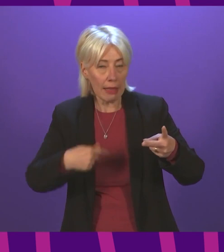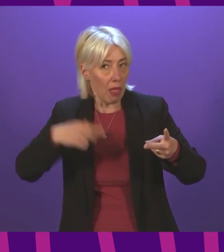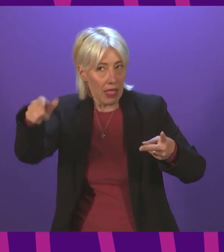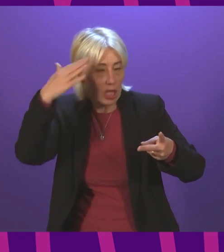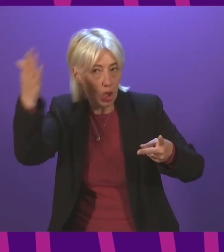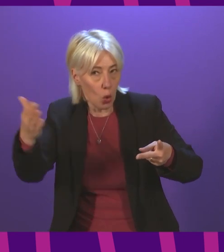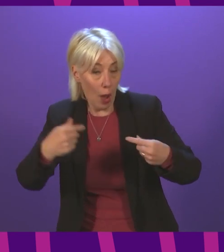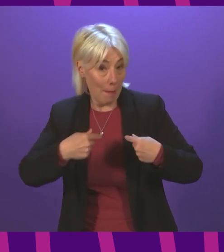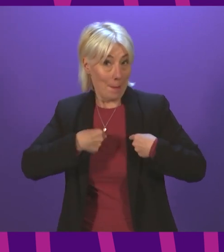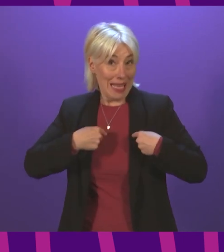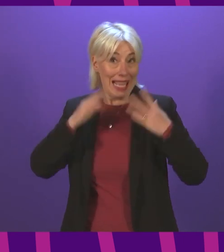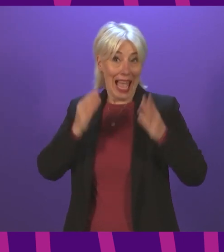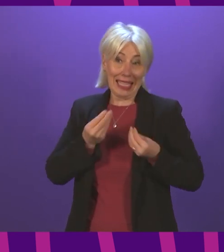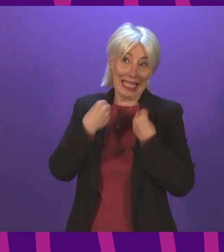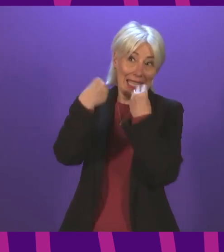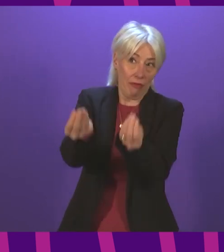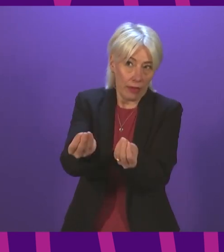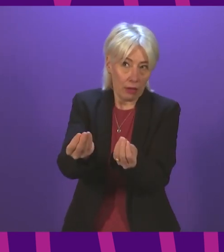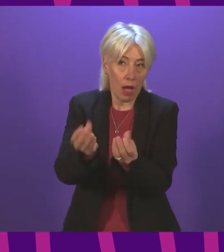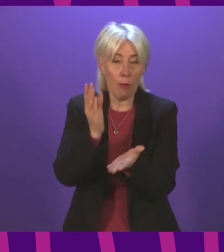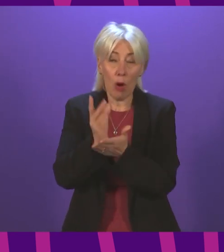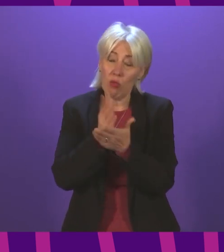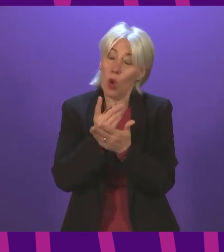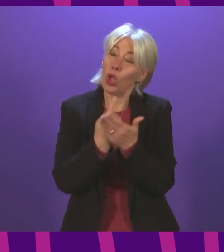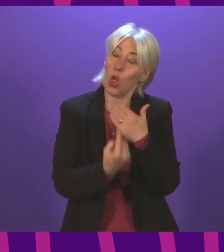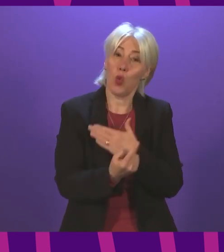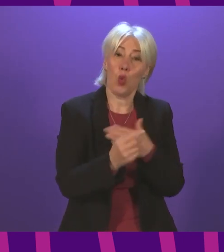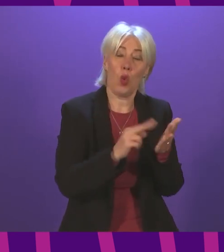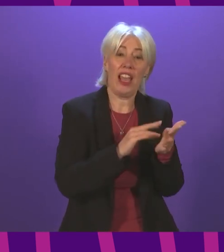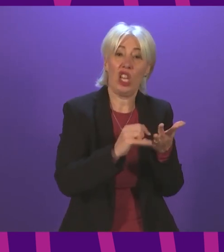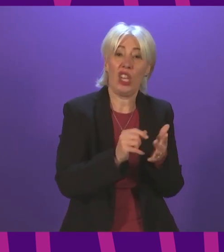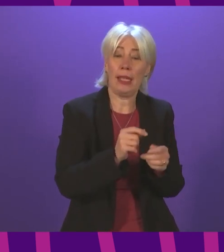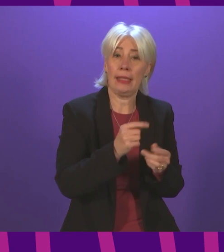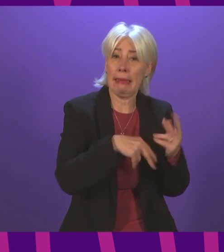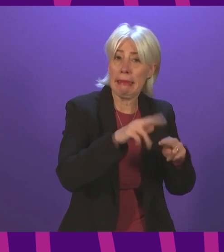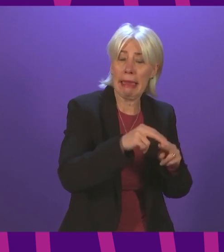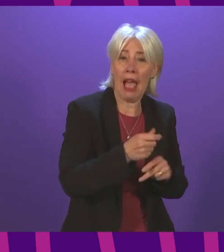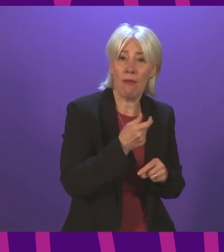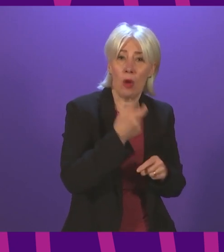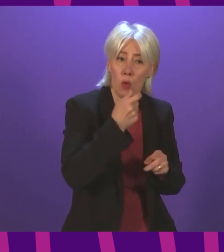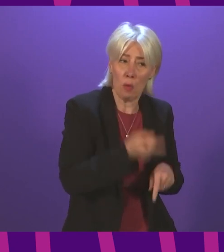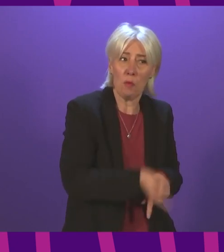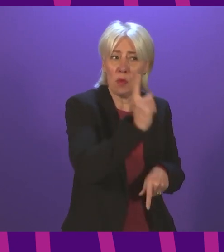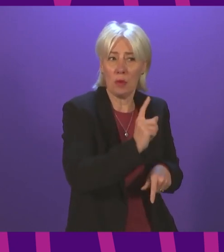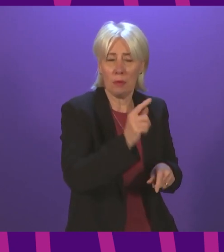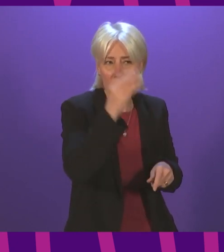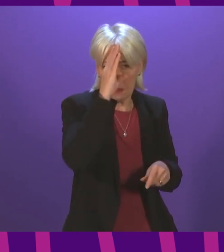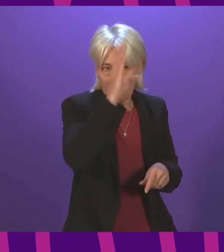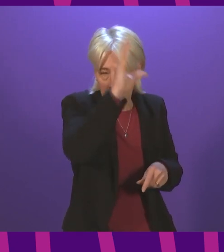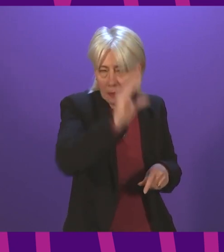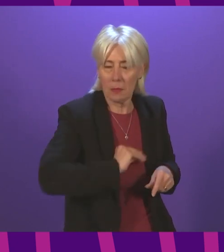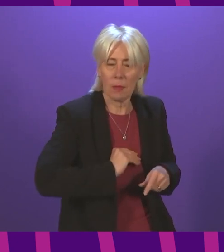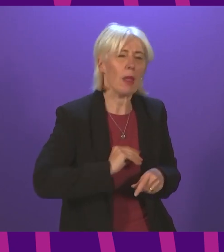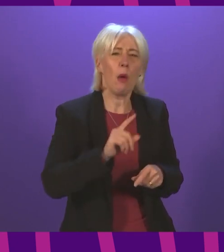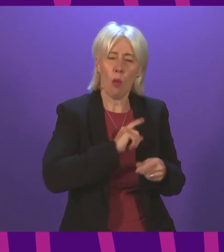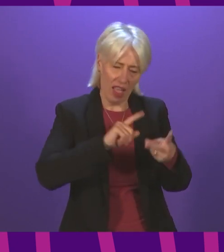details, again thanks to the bravery of whistleblowers. That case note review was commissioned by the Scottish government. Why wasn't